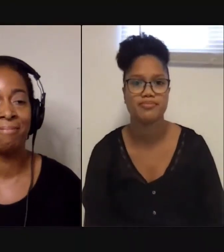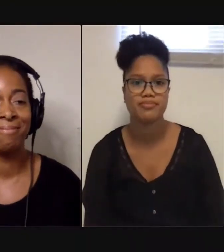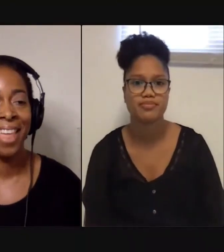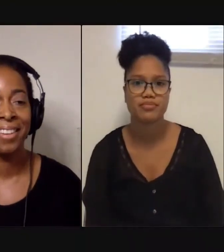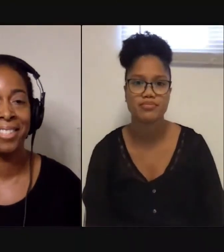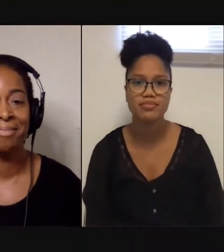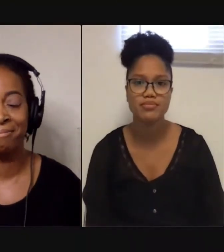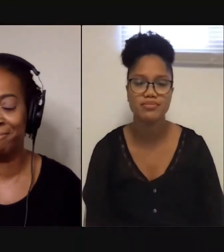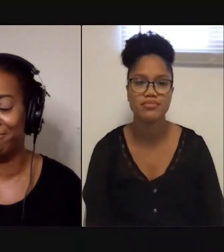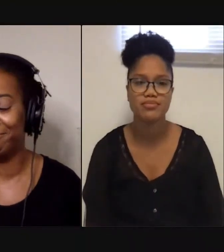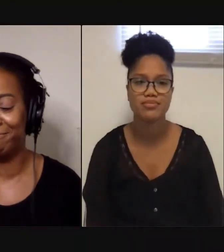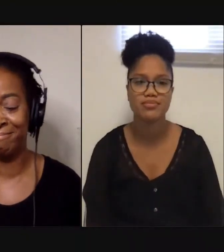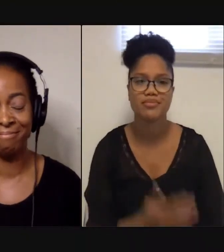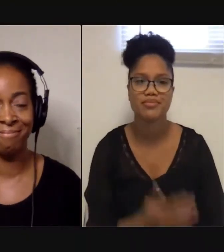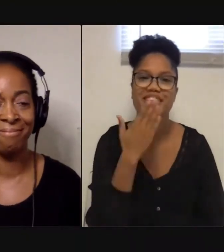Thanks.